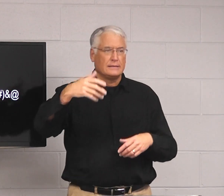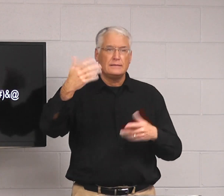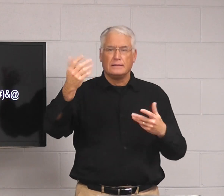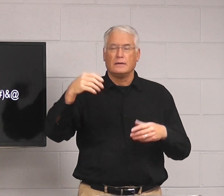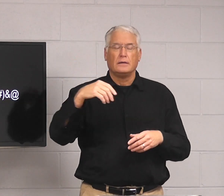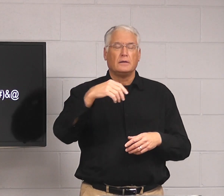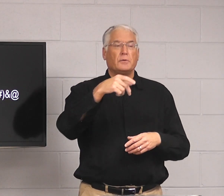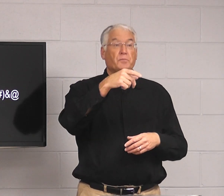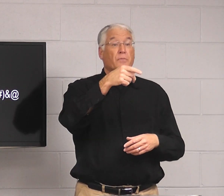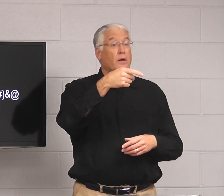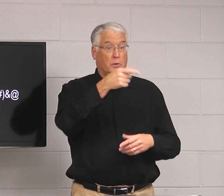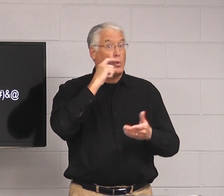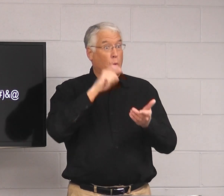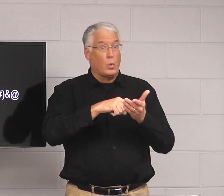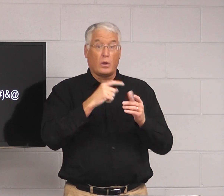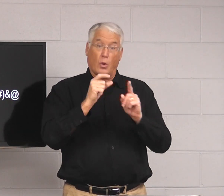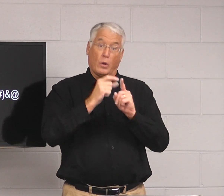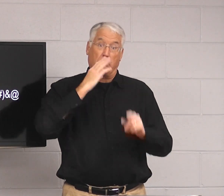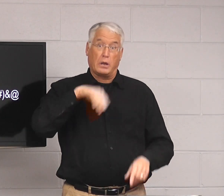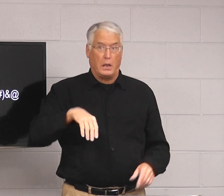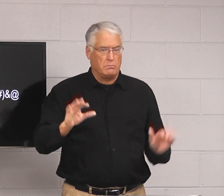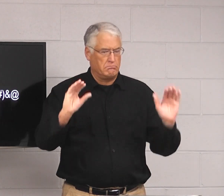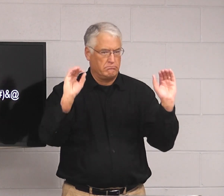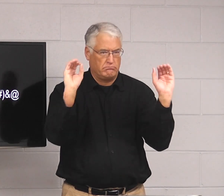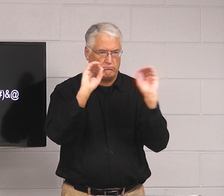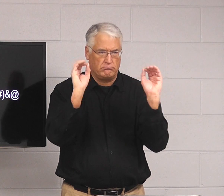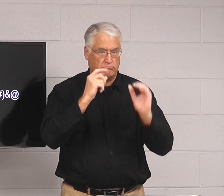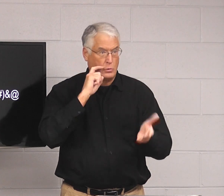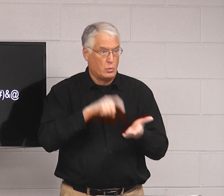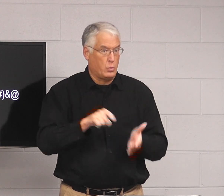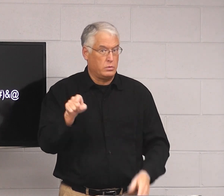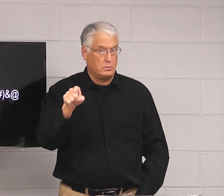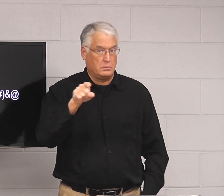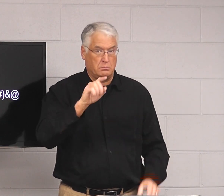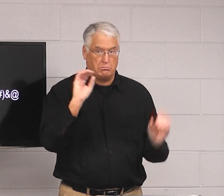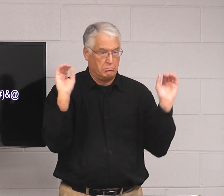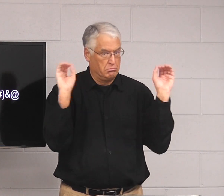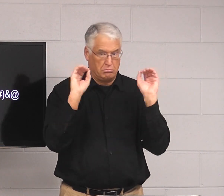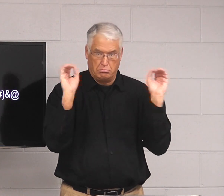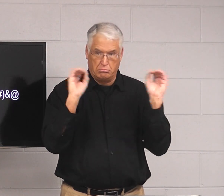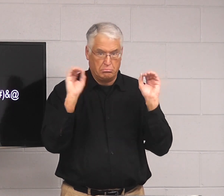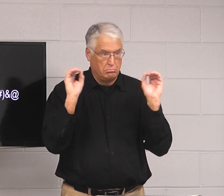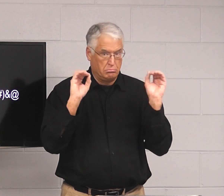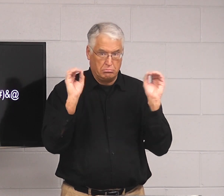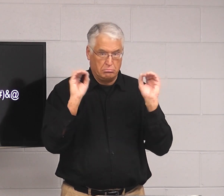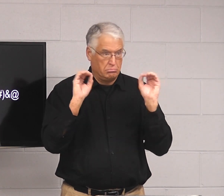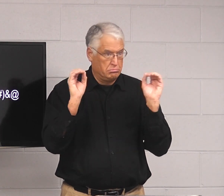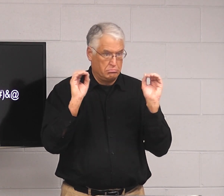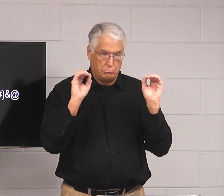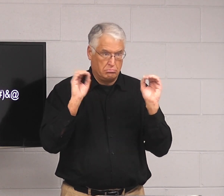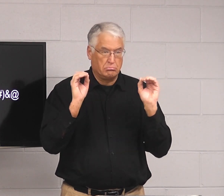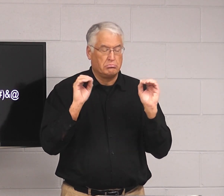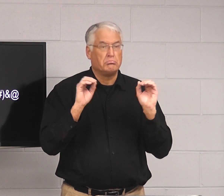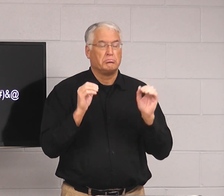ABC, NBC, and you'll notice, they don't use bad words. Have you noticed them using any bad words? There's none.